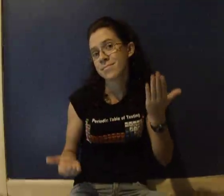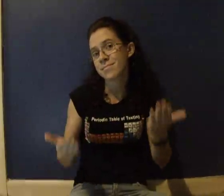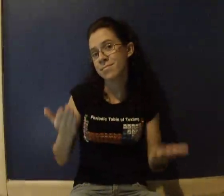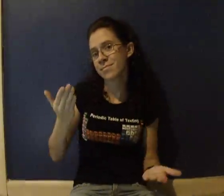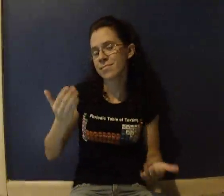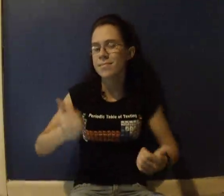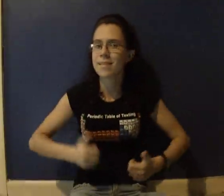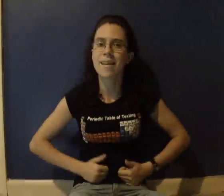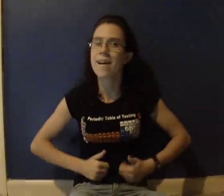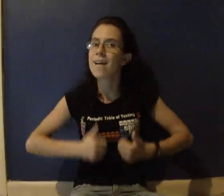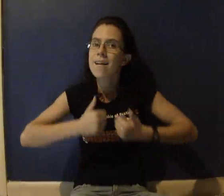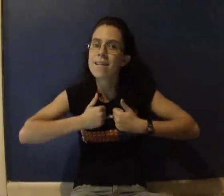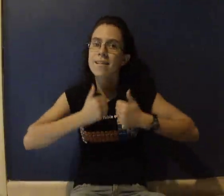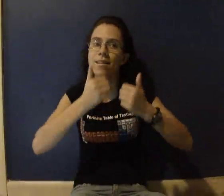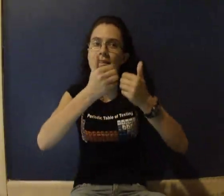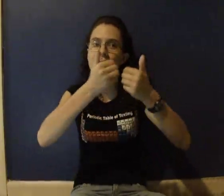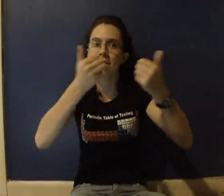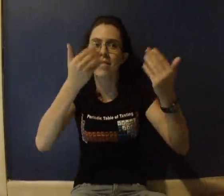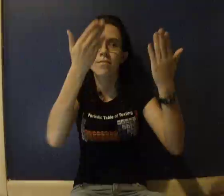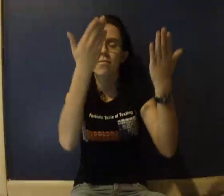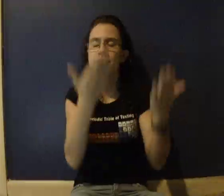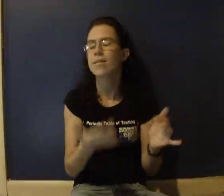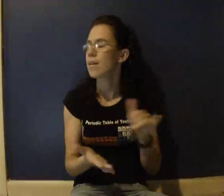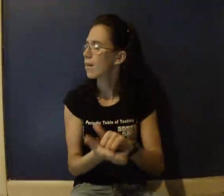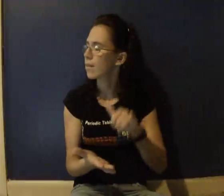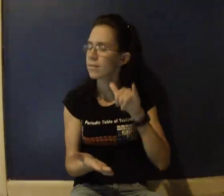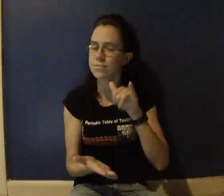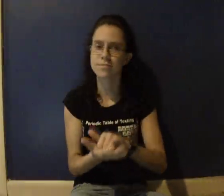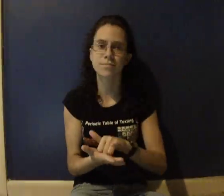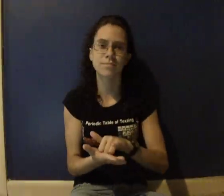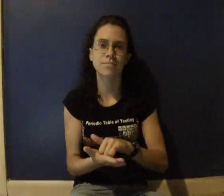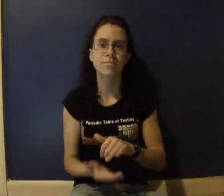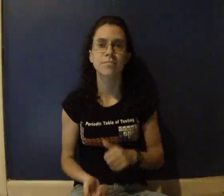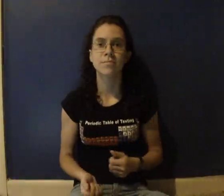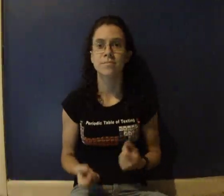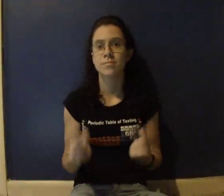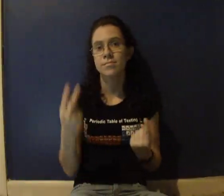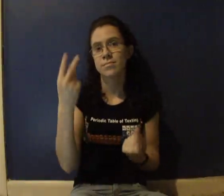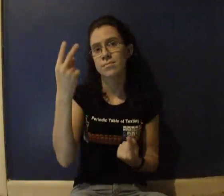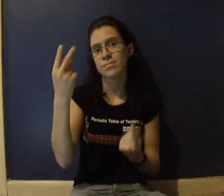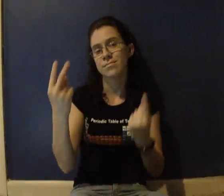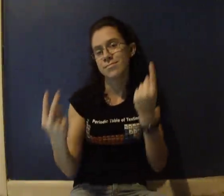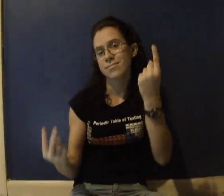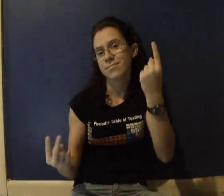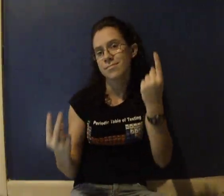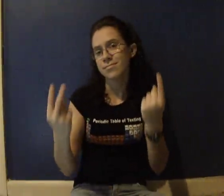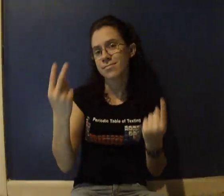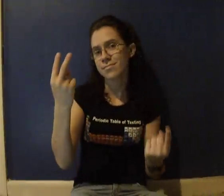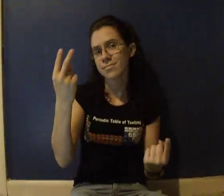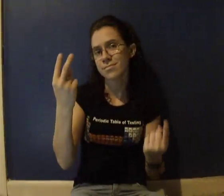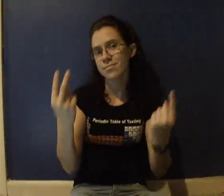That I can't live without you And maybe you